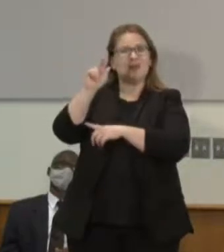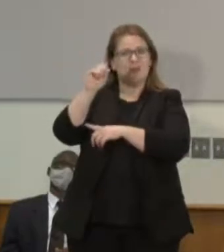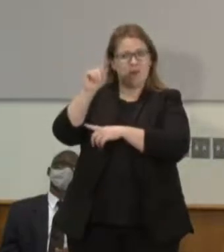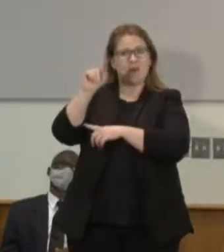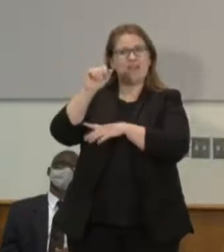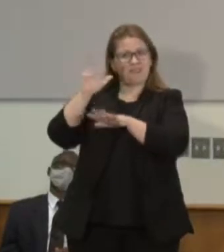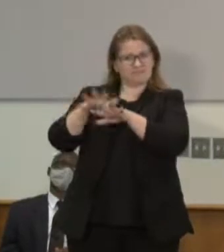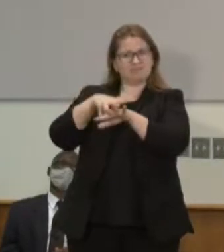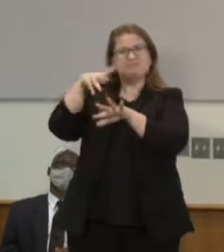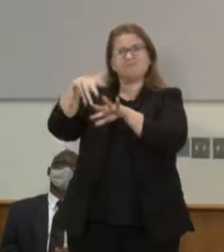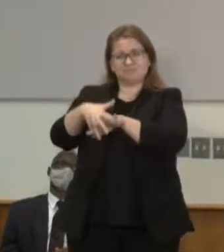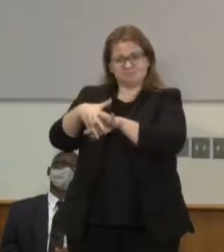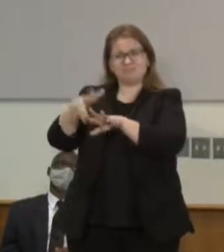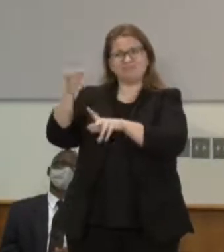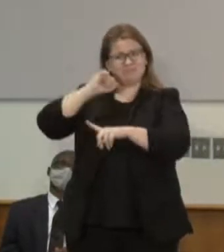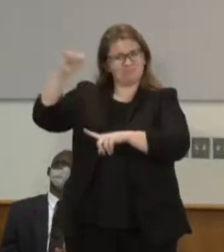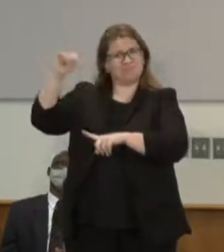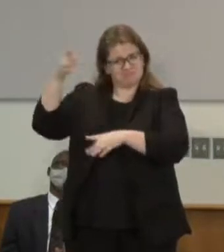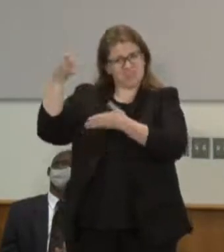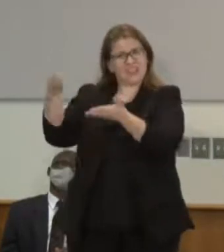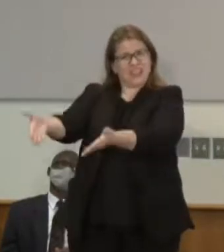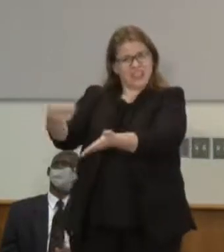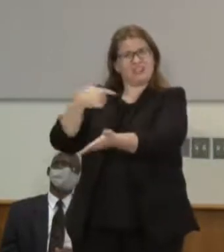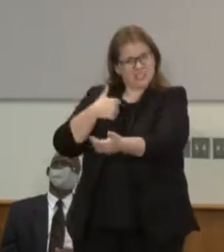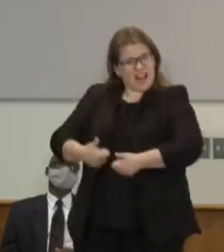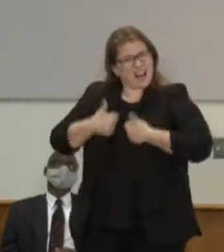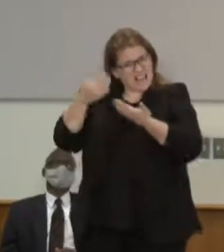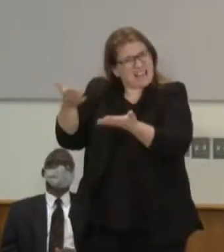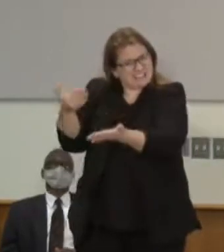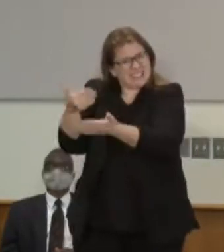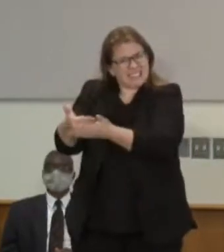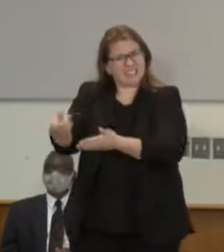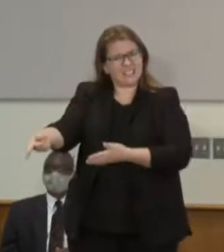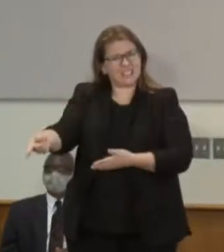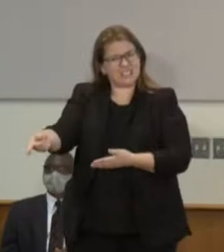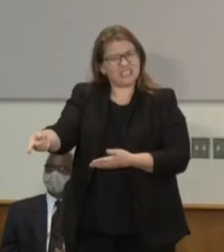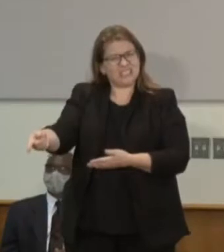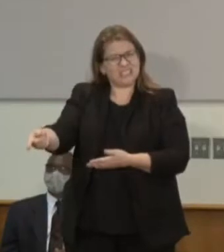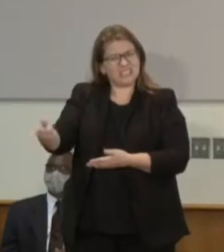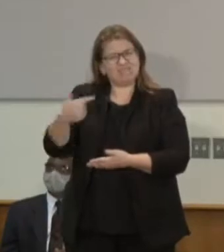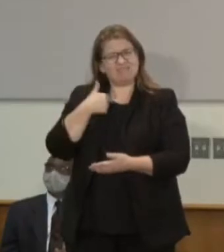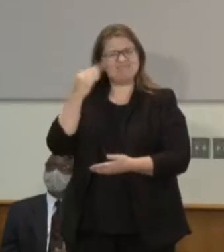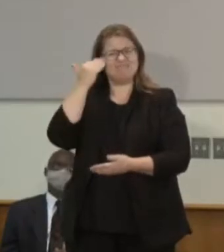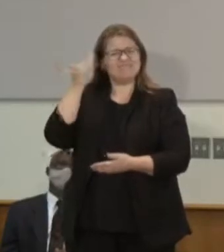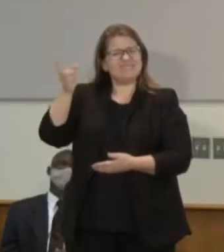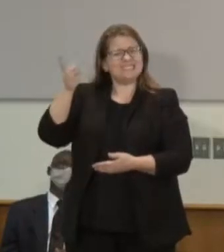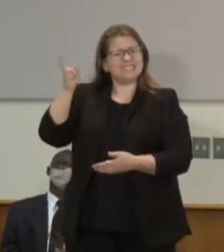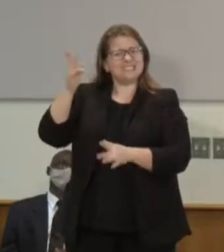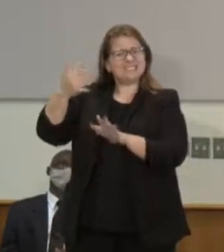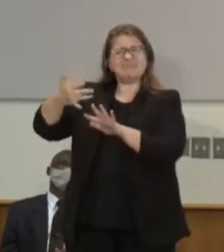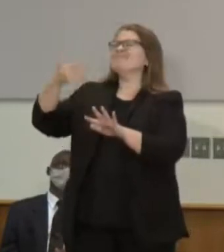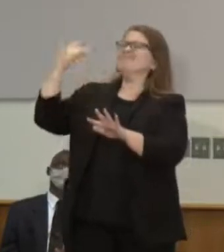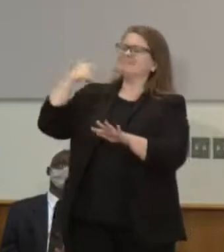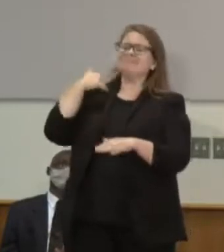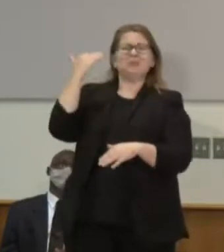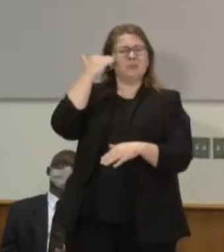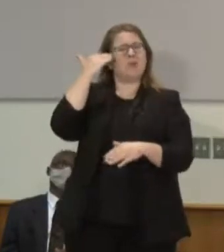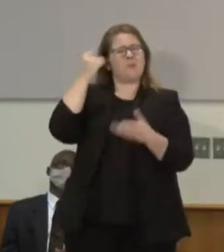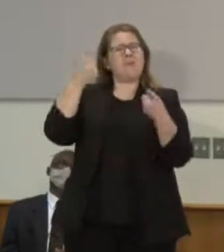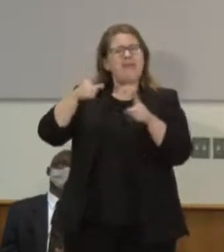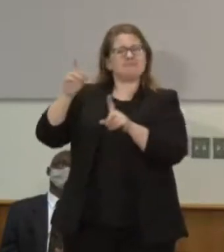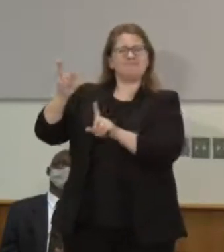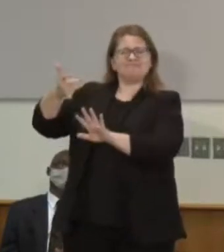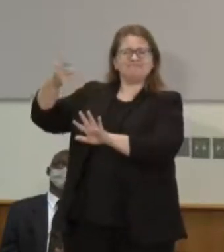there is with the seal and I mentioned this yesterday so I want to be very clear there will be consequences for this they will be accordingly